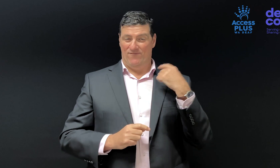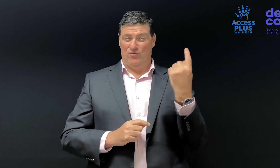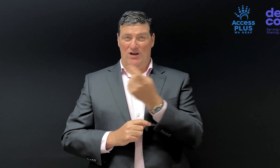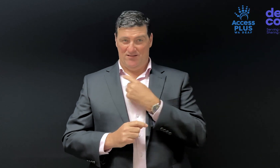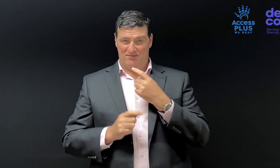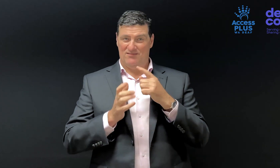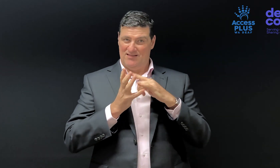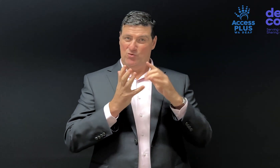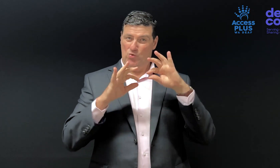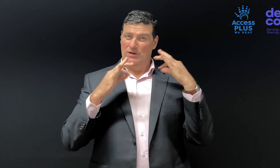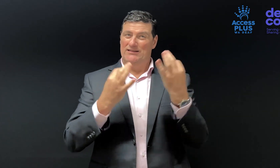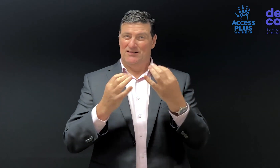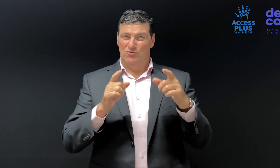important for us as an organisation.